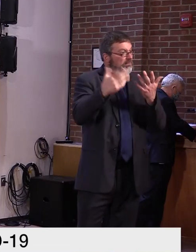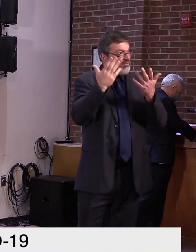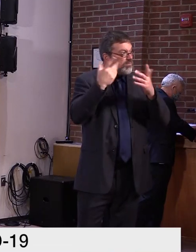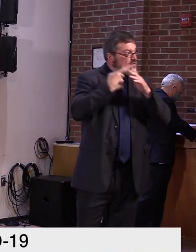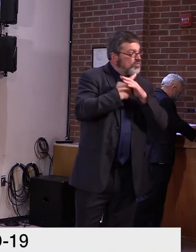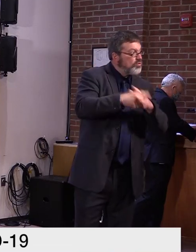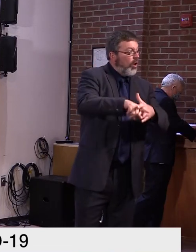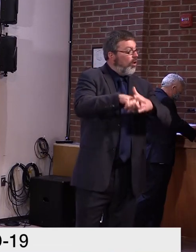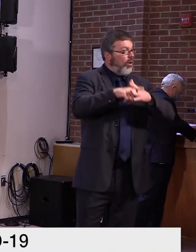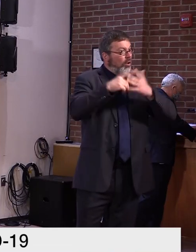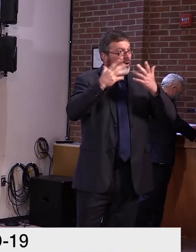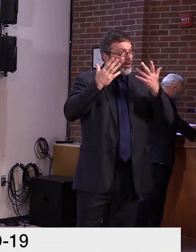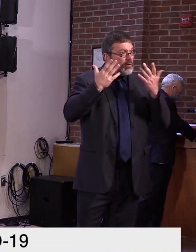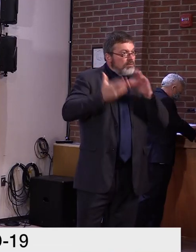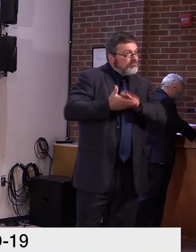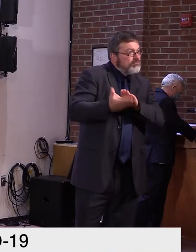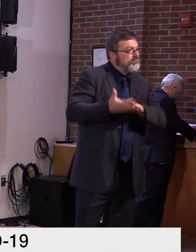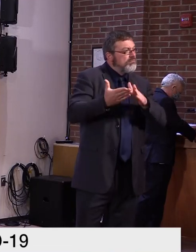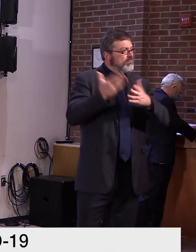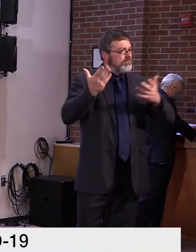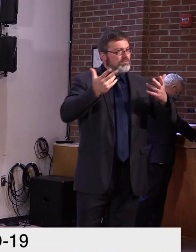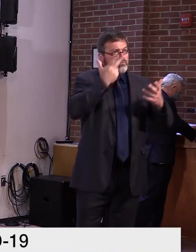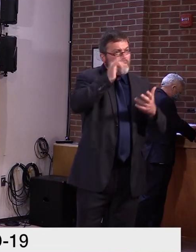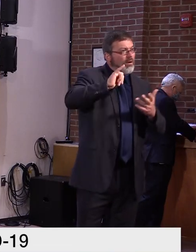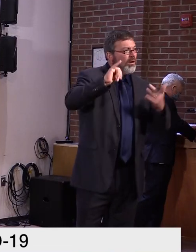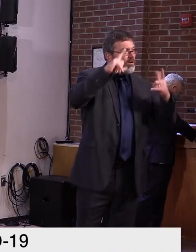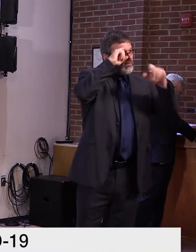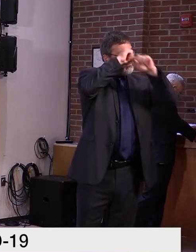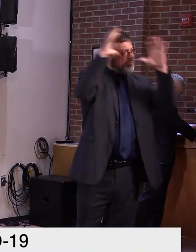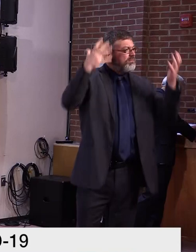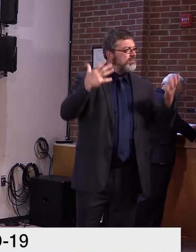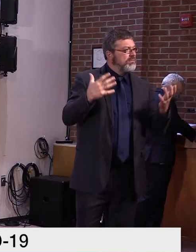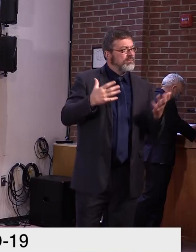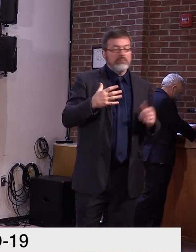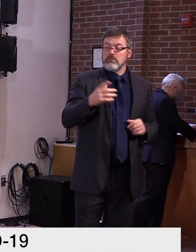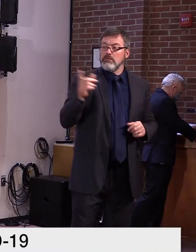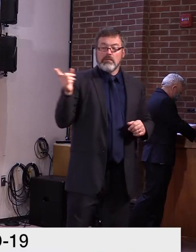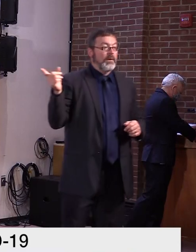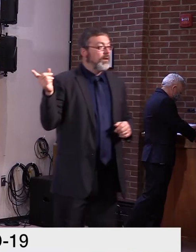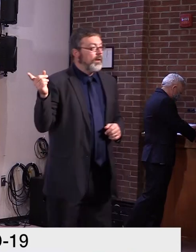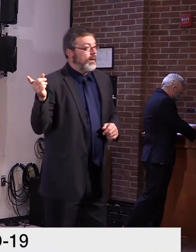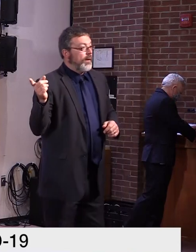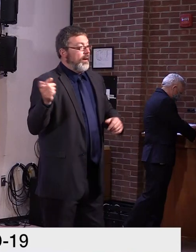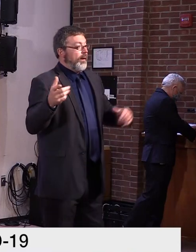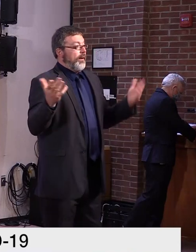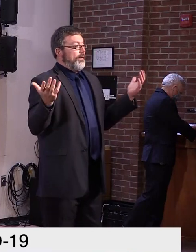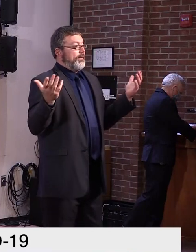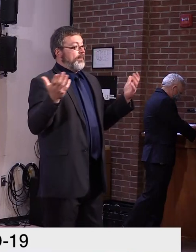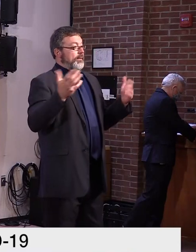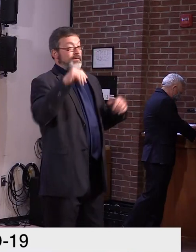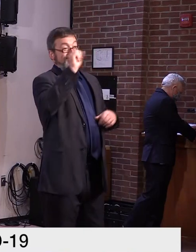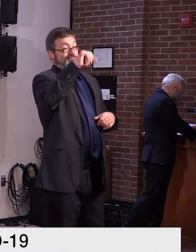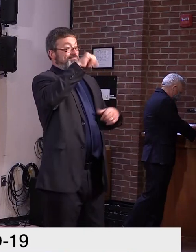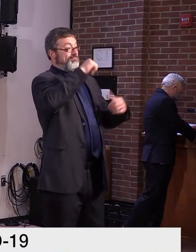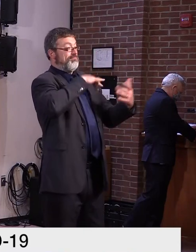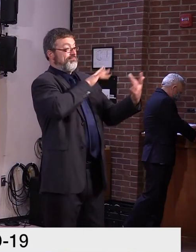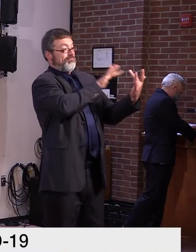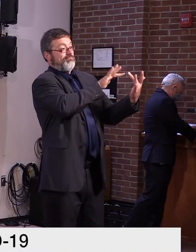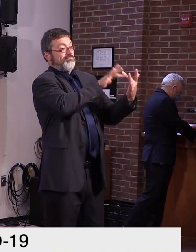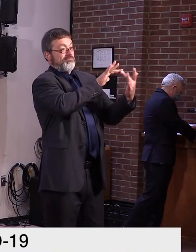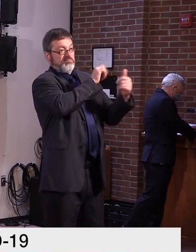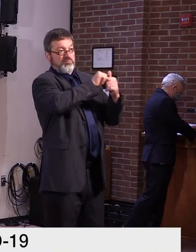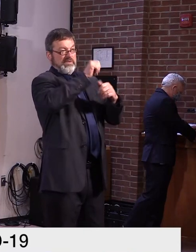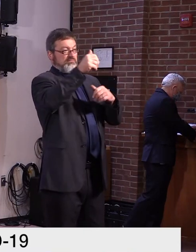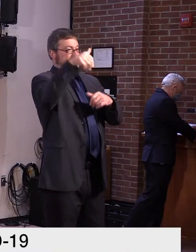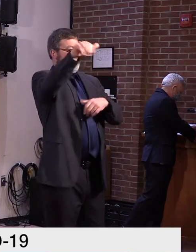Um, you know, we're continuing to talk with, uh, with Amtrak. Um, obviously, uh, we want to get